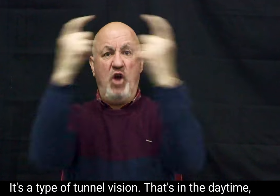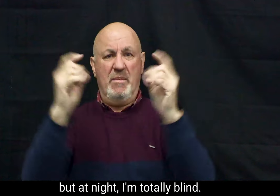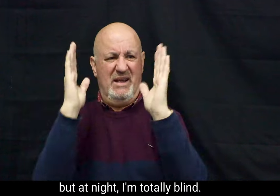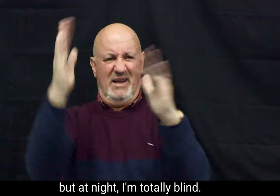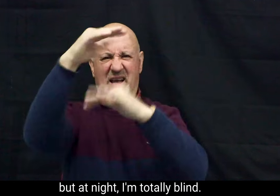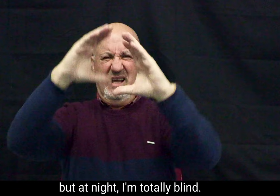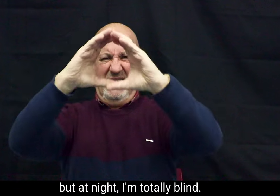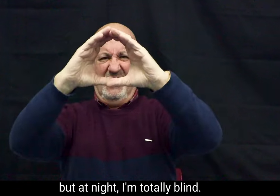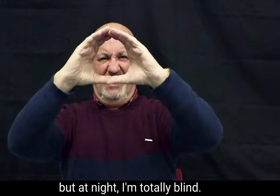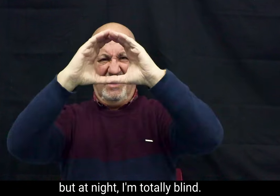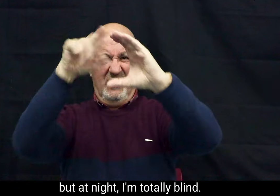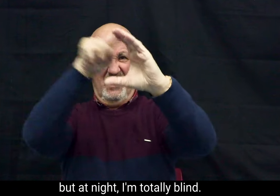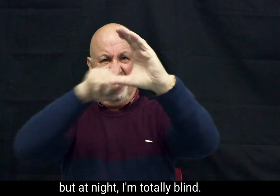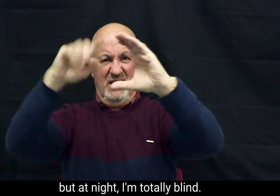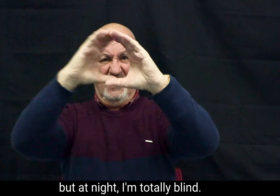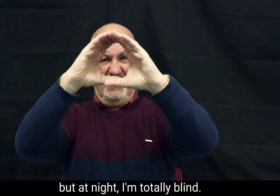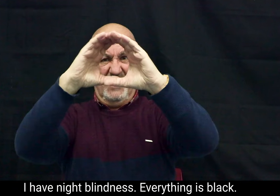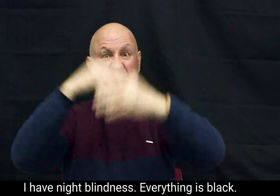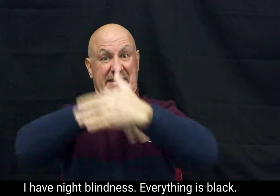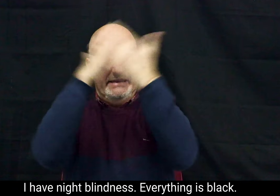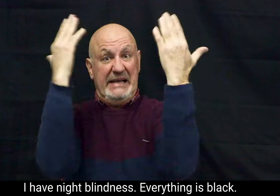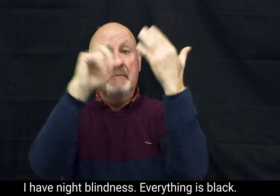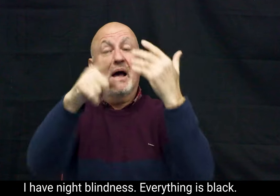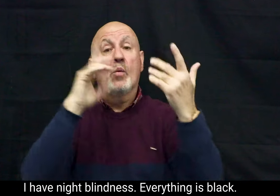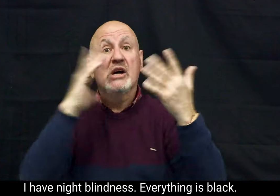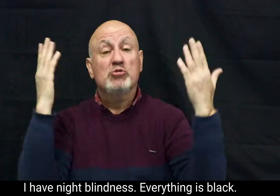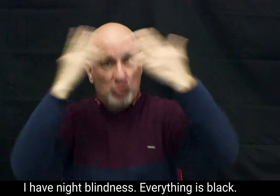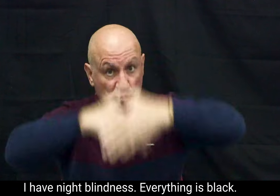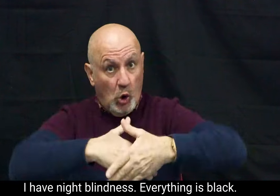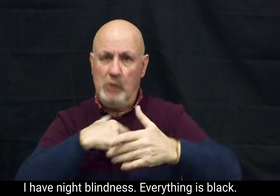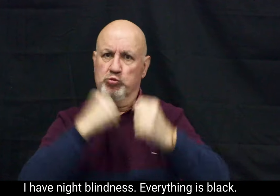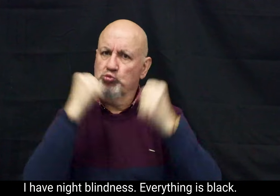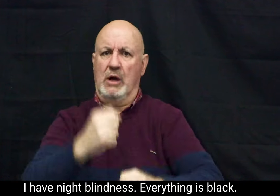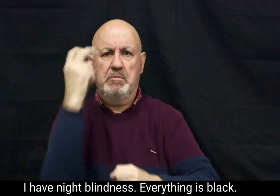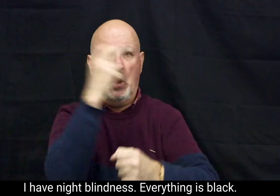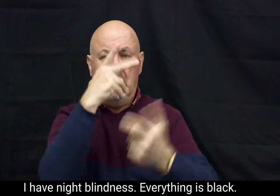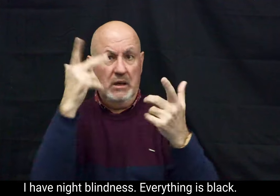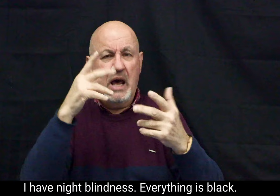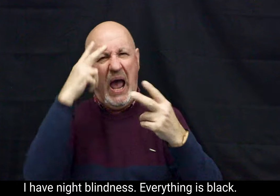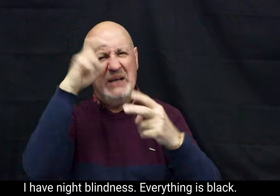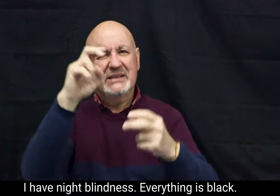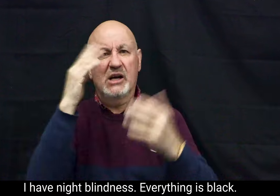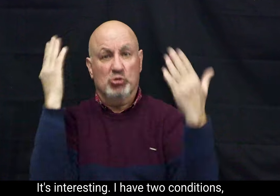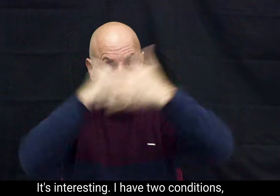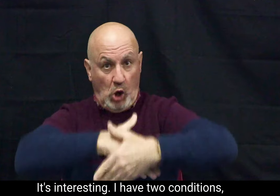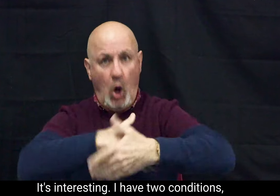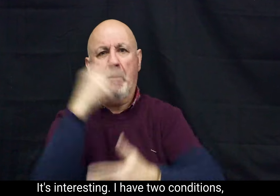But at night, I'm totally blind. I have night blindness. Everything is black. It's interesting.